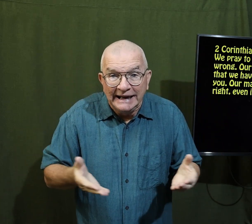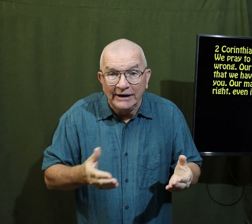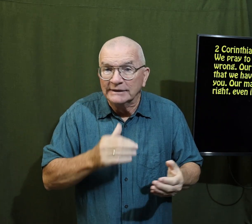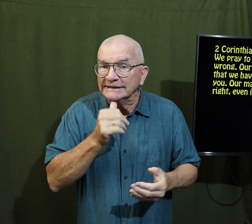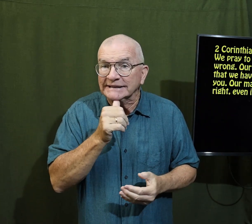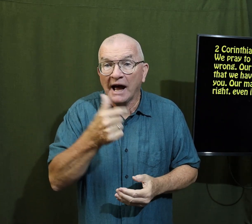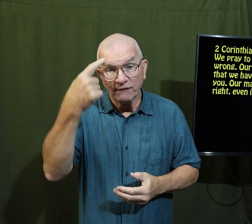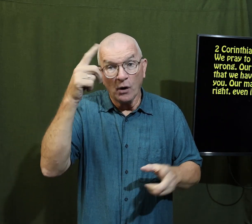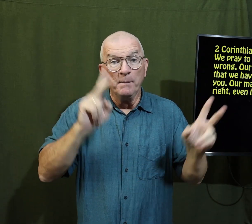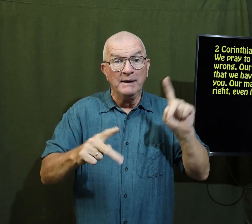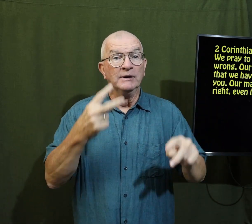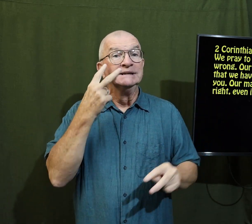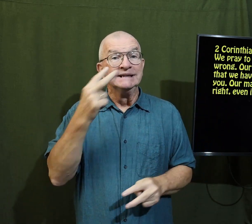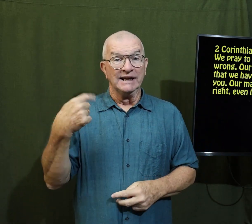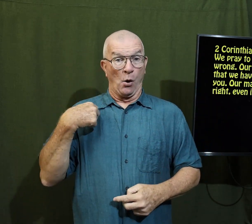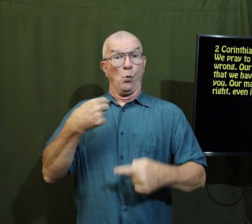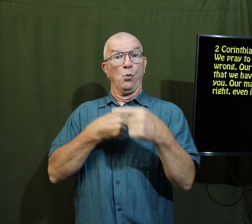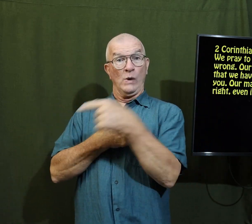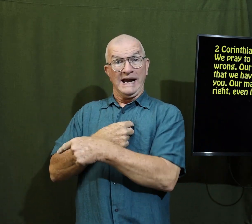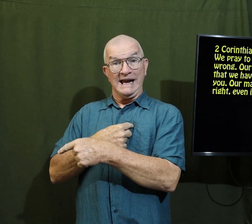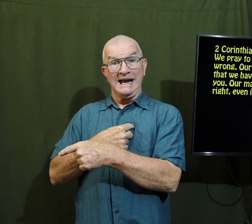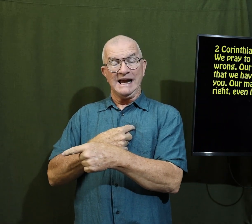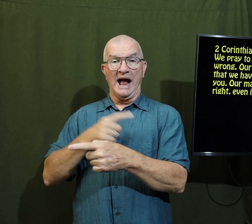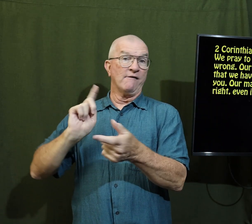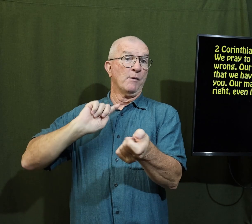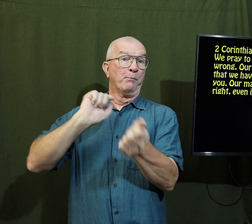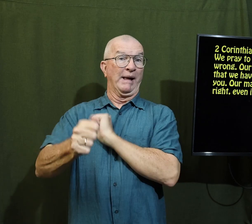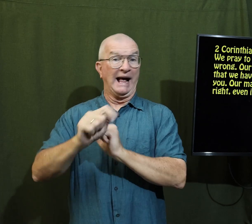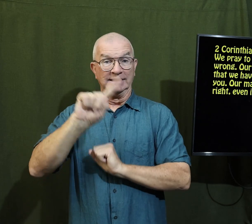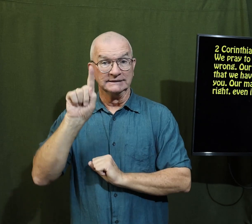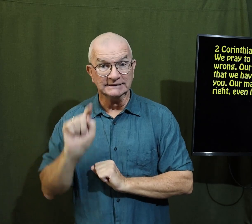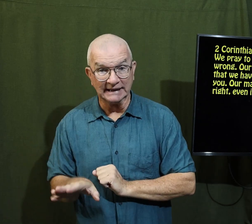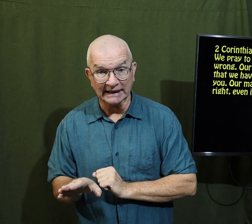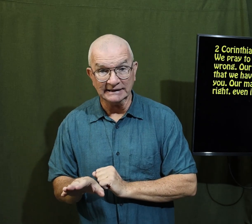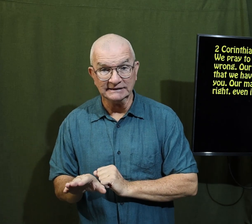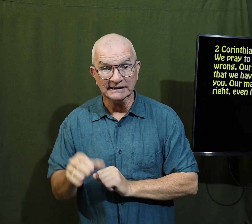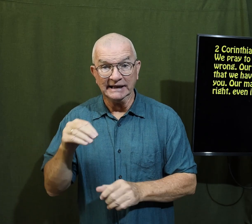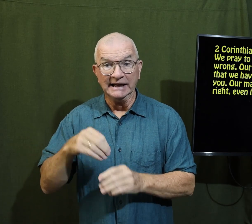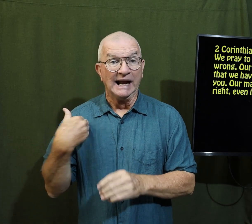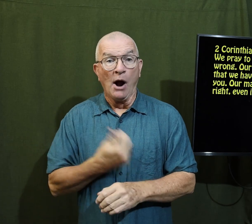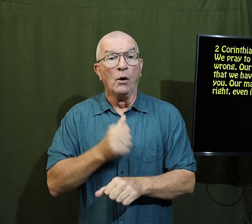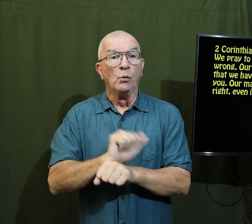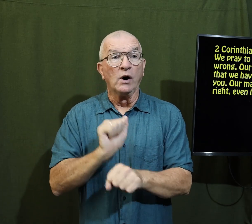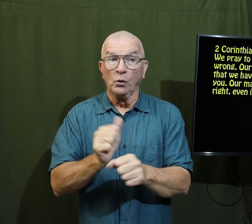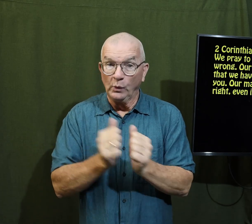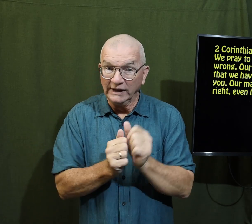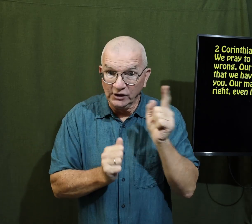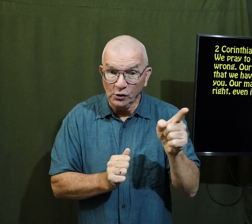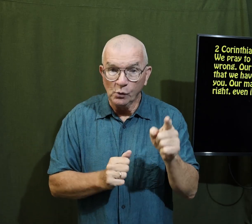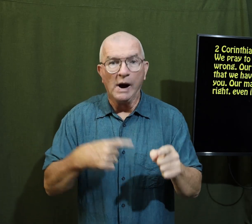is not for people to see that we have passed the test in our work with you